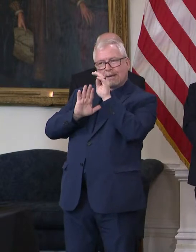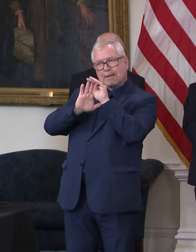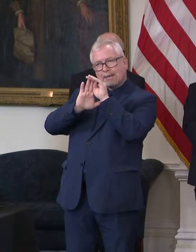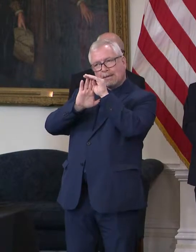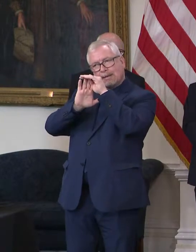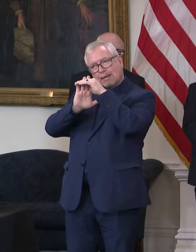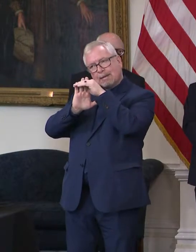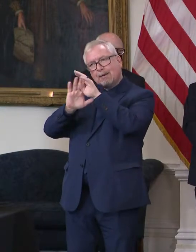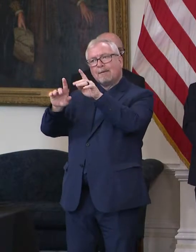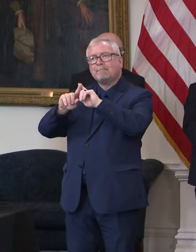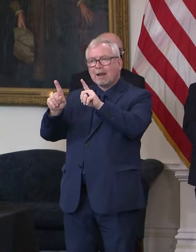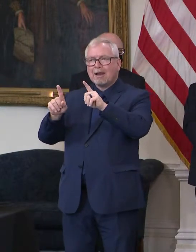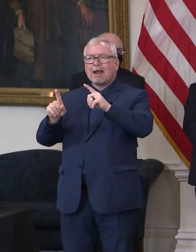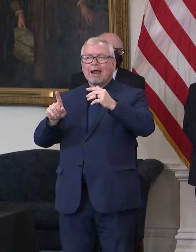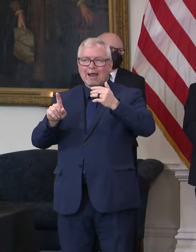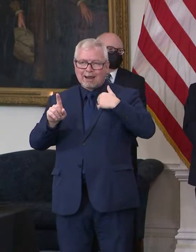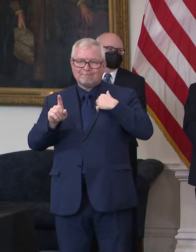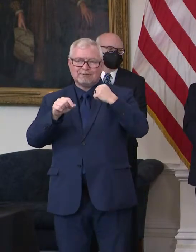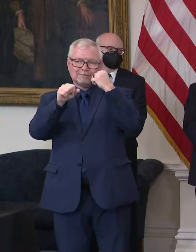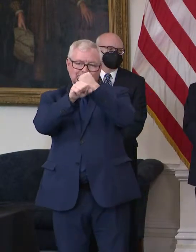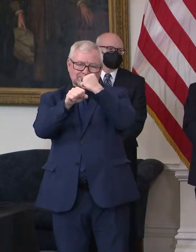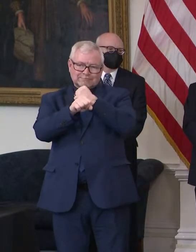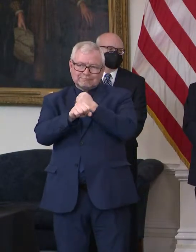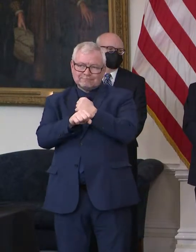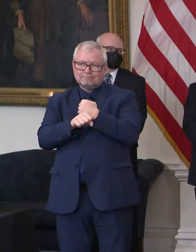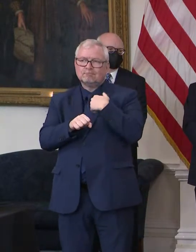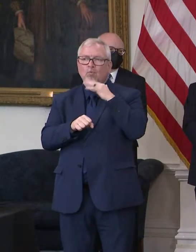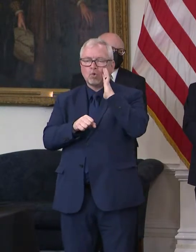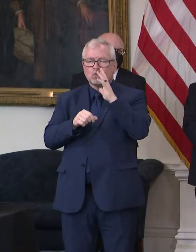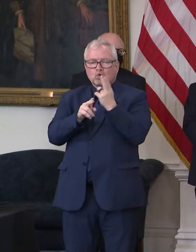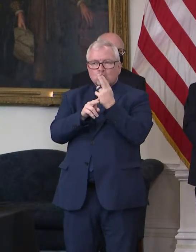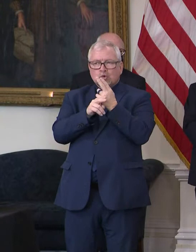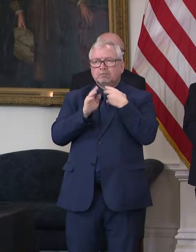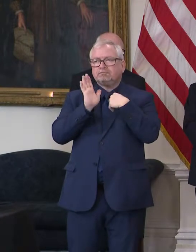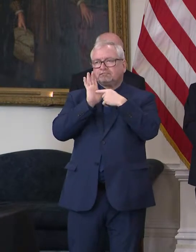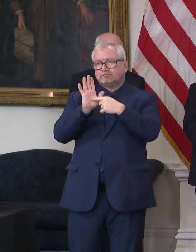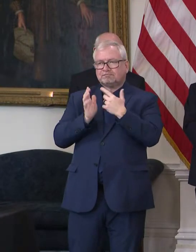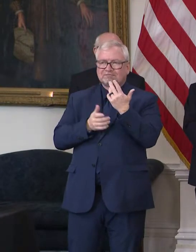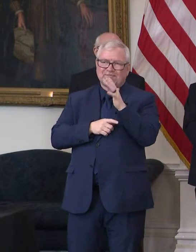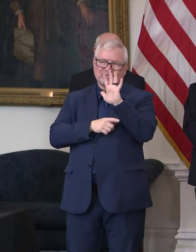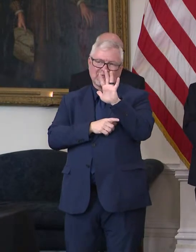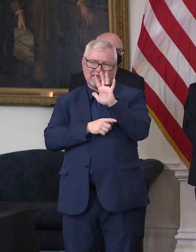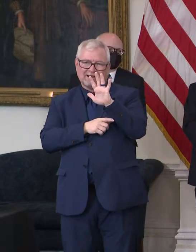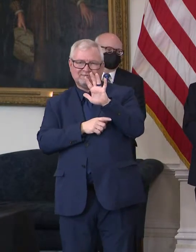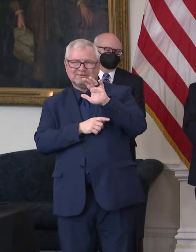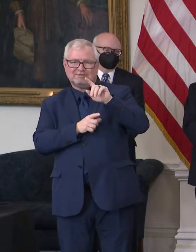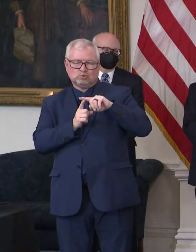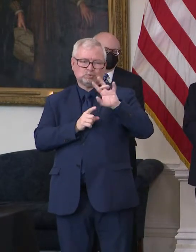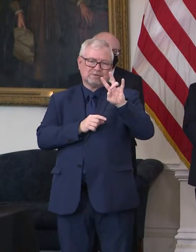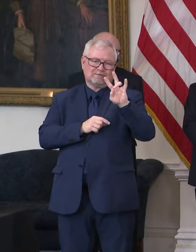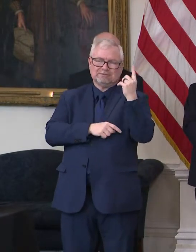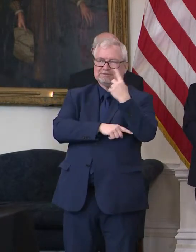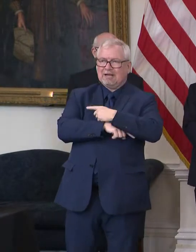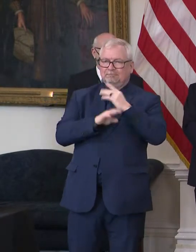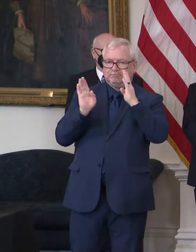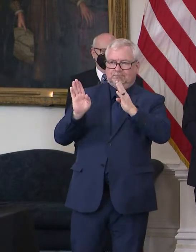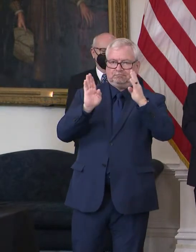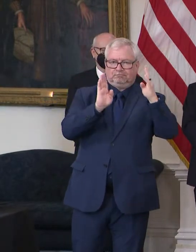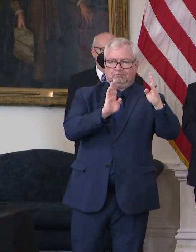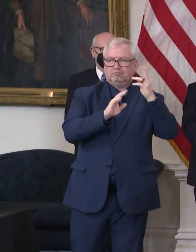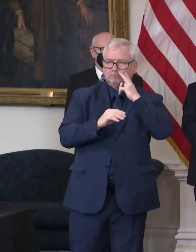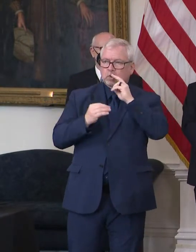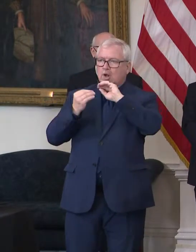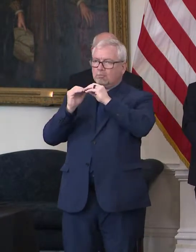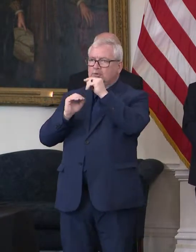data point we're looking at, uh, you know, for five, seven, 10 days, uh, you know, of encouraging numbers. And, uh, that's, that's a trend we